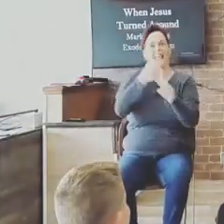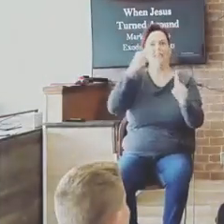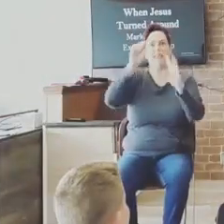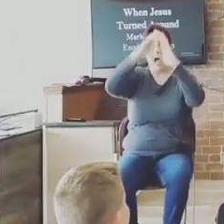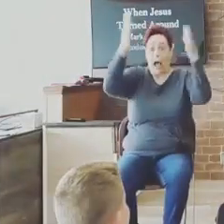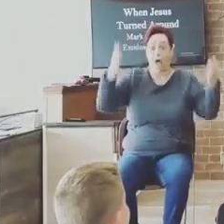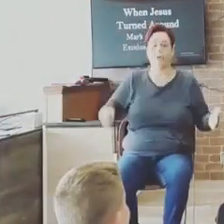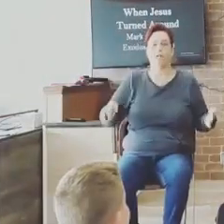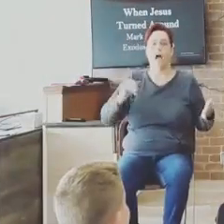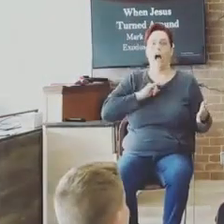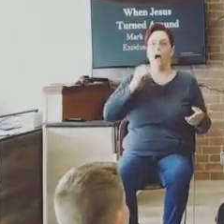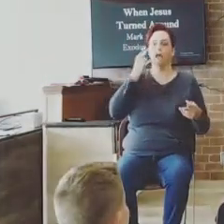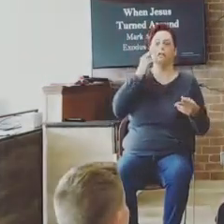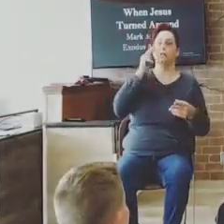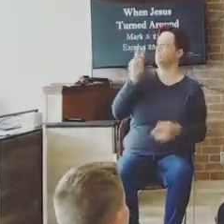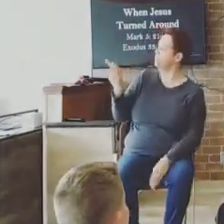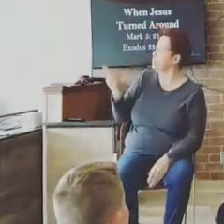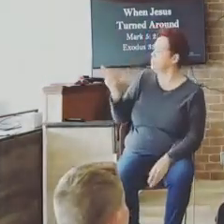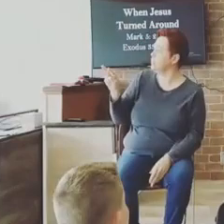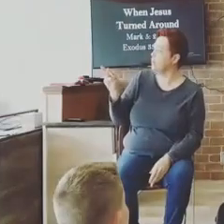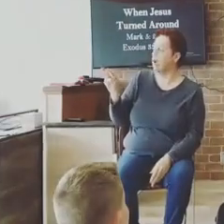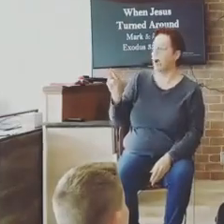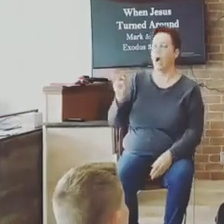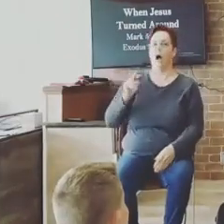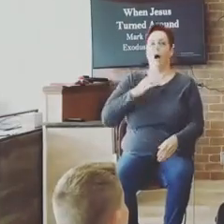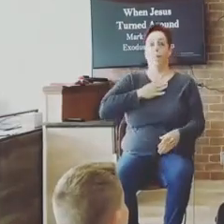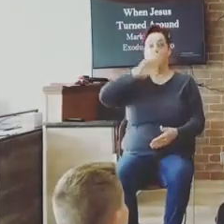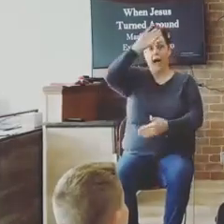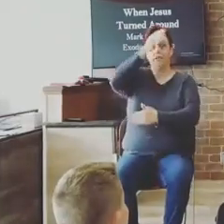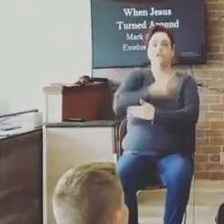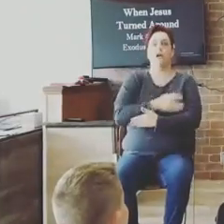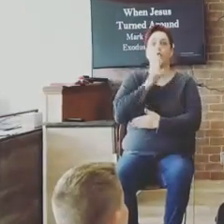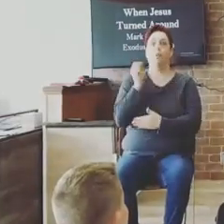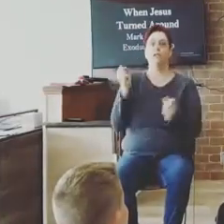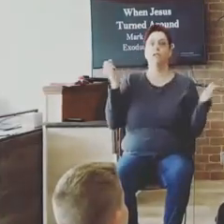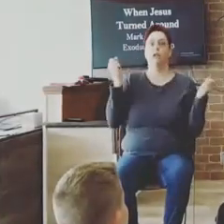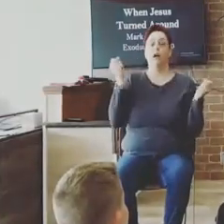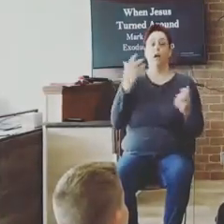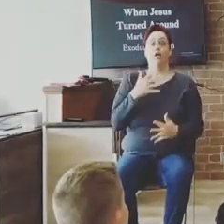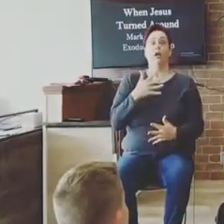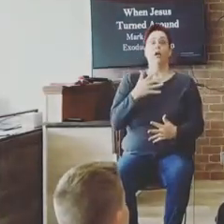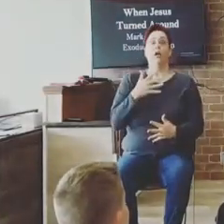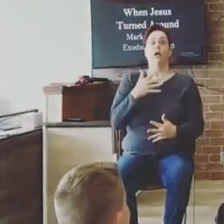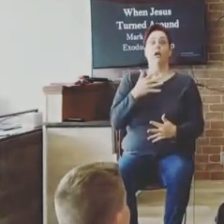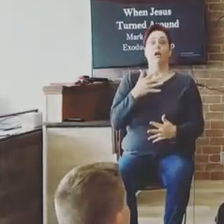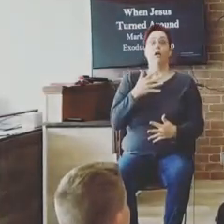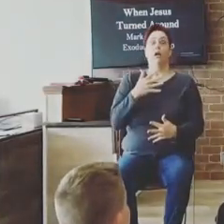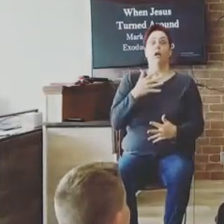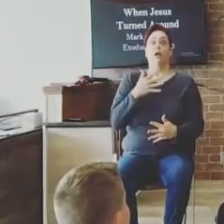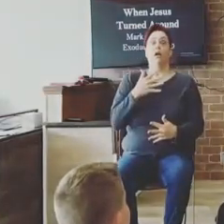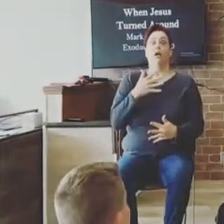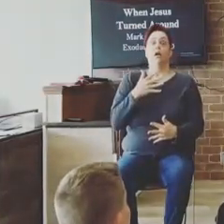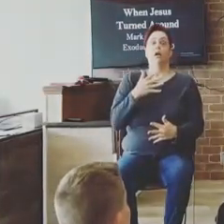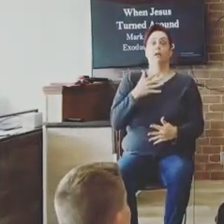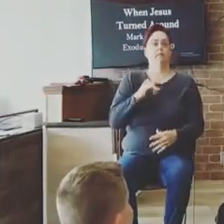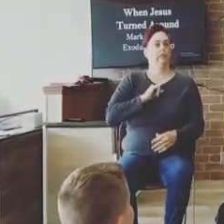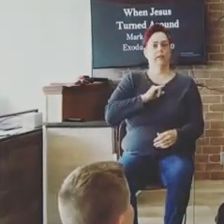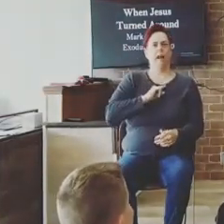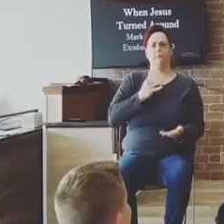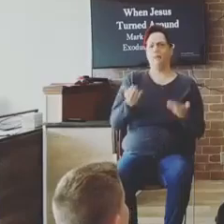the terror on his face. And he was about, what, five minutes? No, six, seven. I mean, he was younger. Time just flies by.